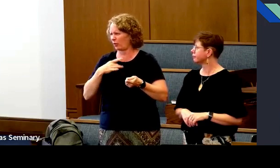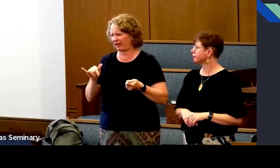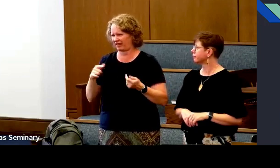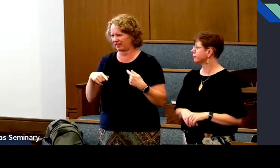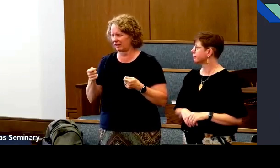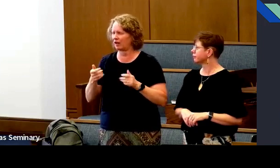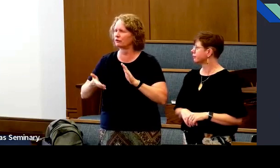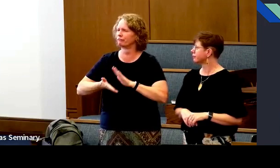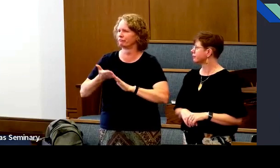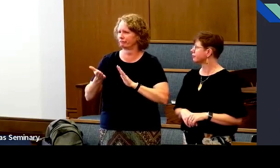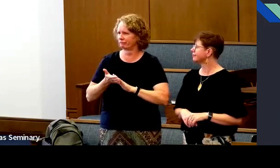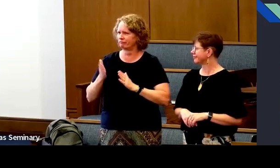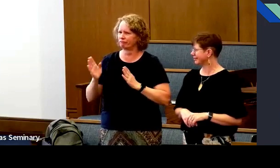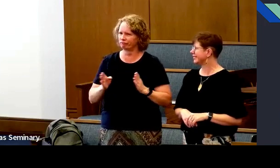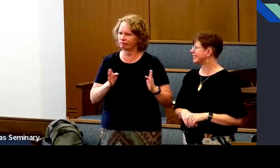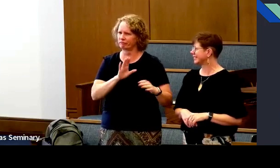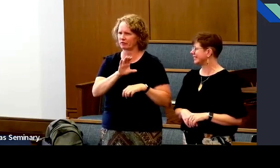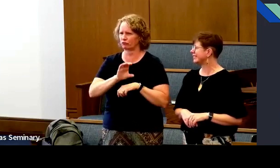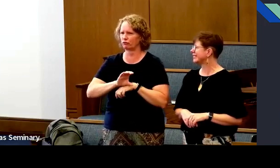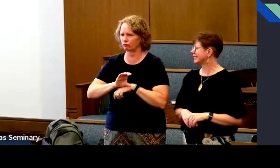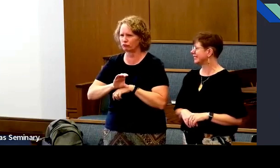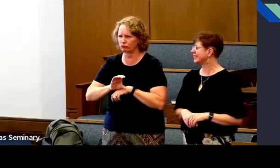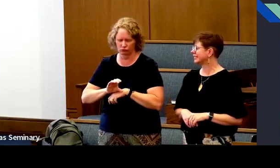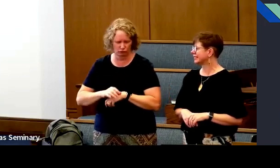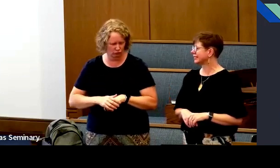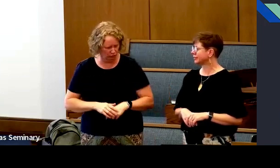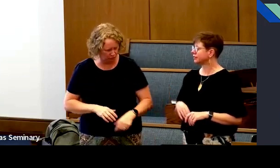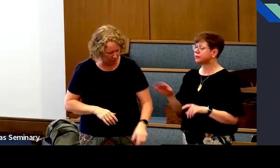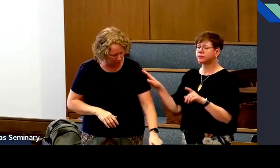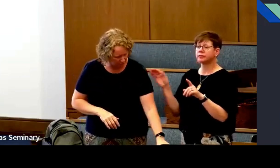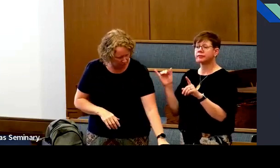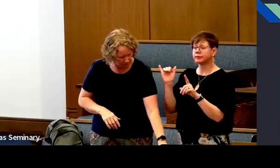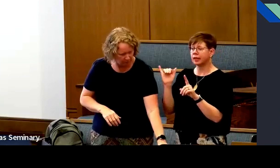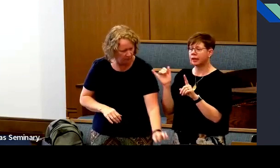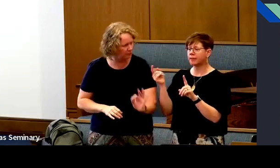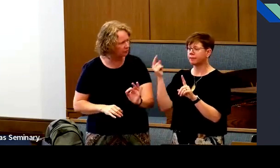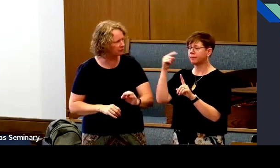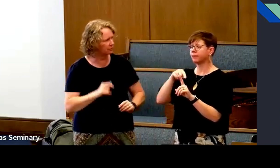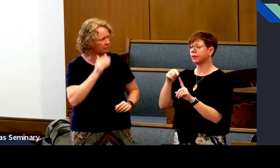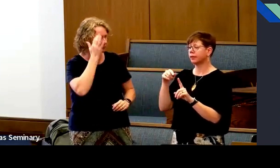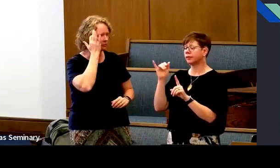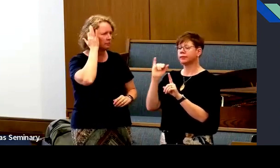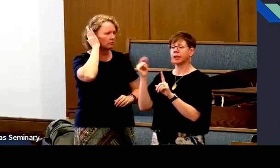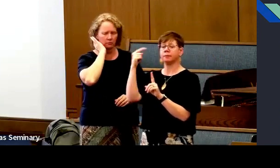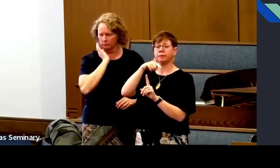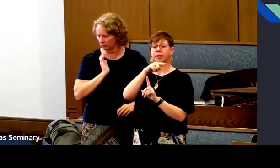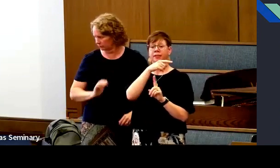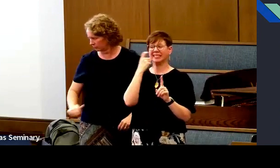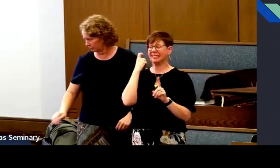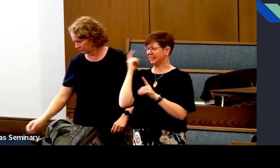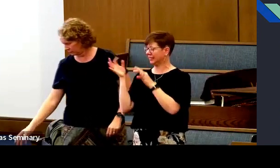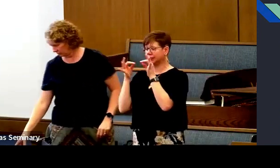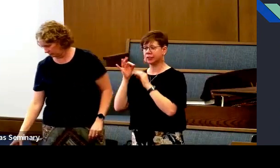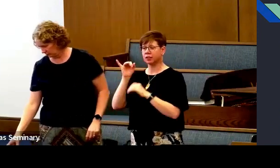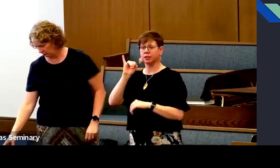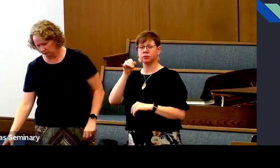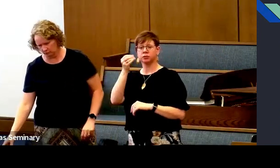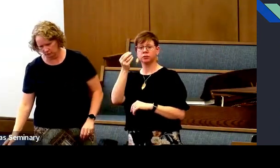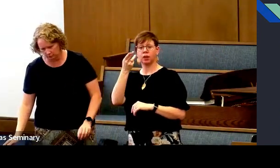run and organize the Lord's church.